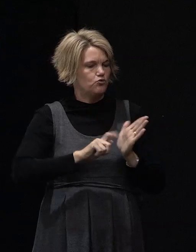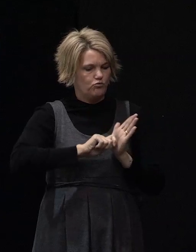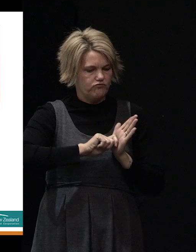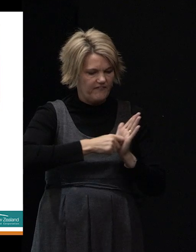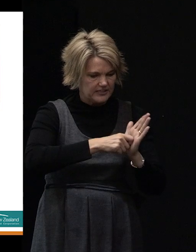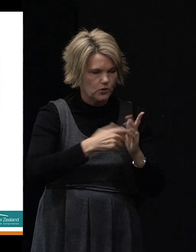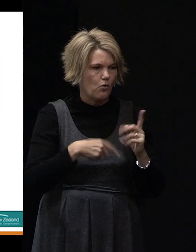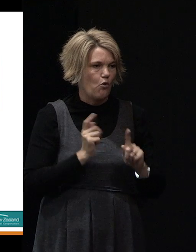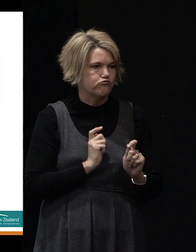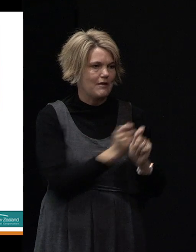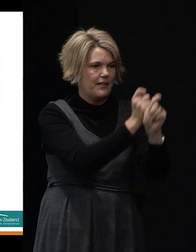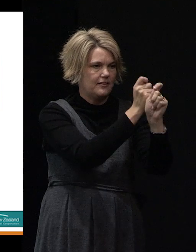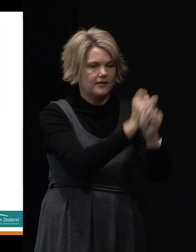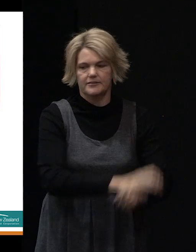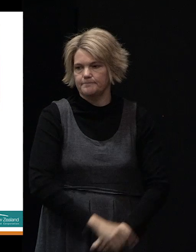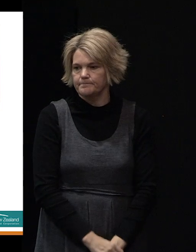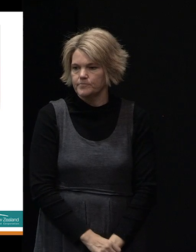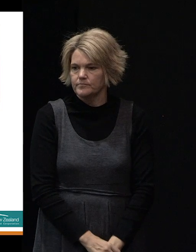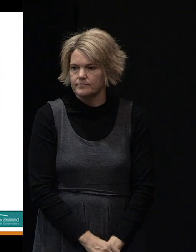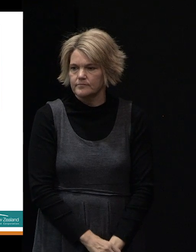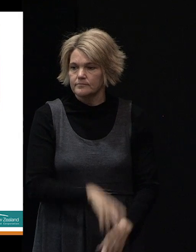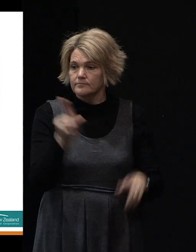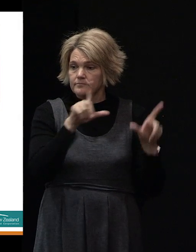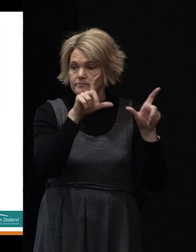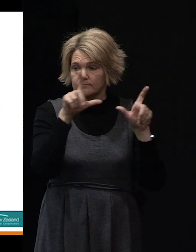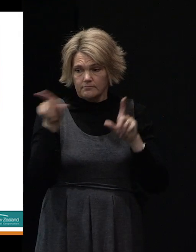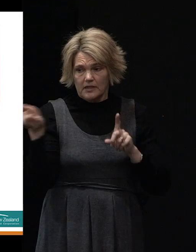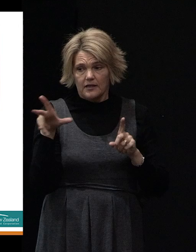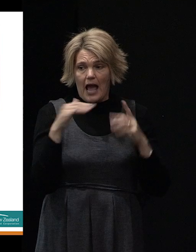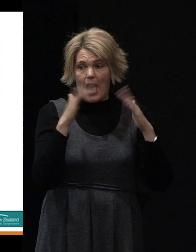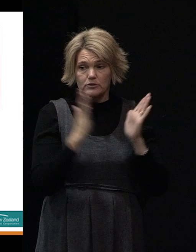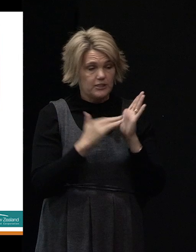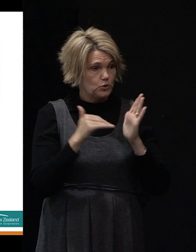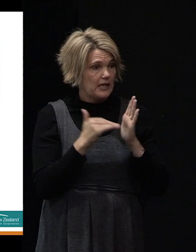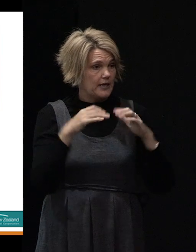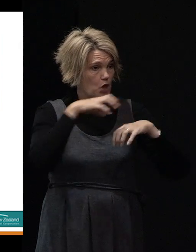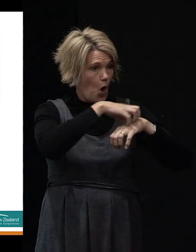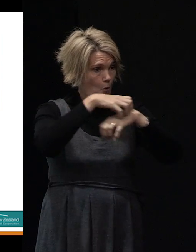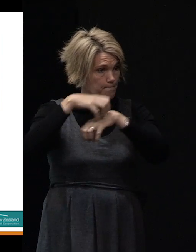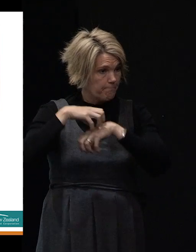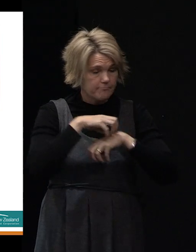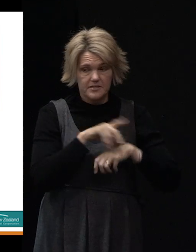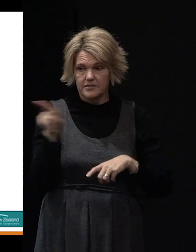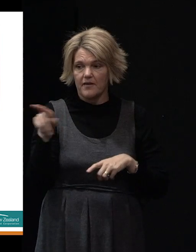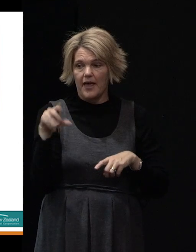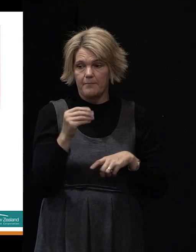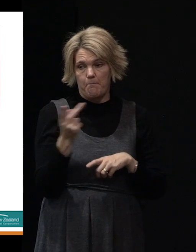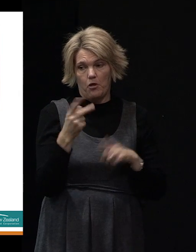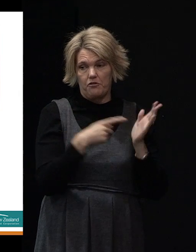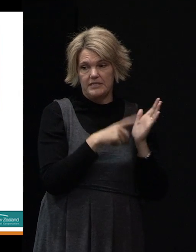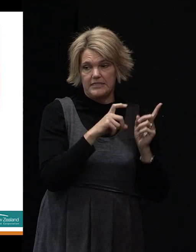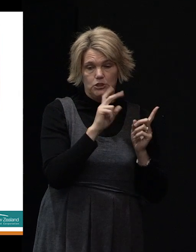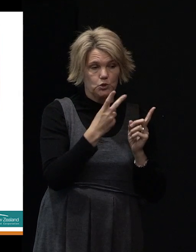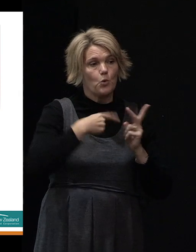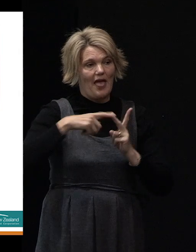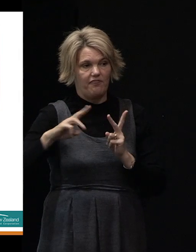Just to give you a bit of an idea some of these photos are of housing New Zealand properties within both TC2 and TC3. So the